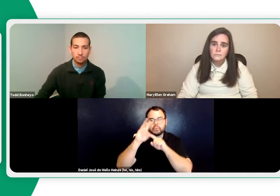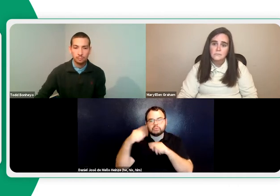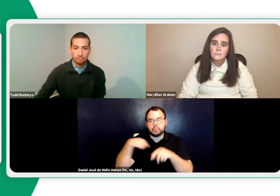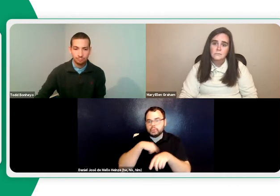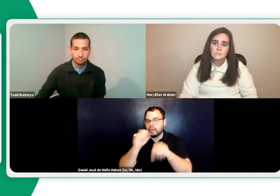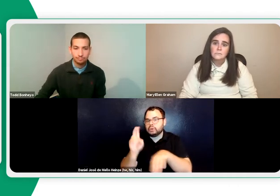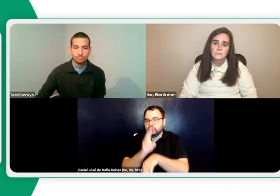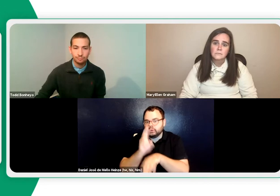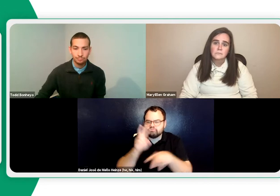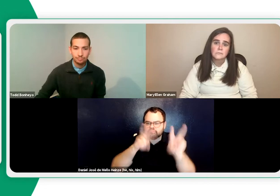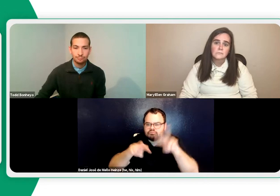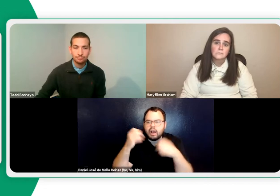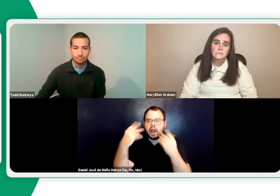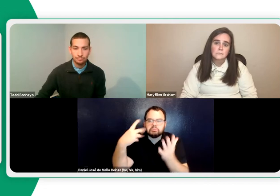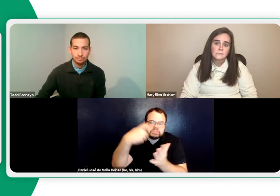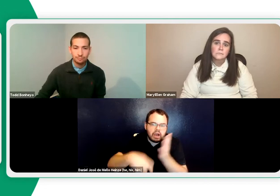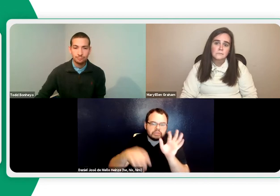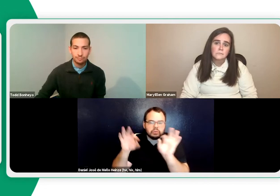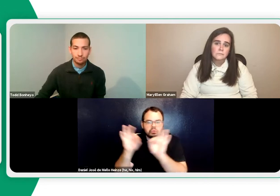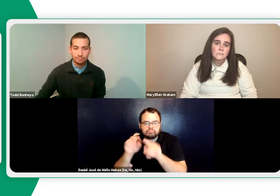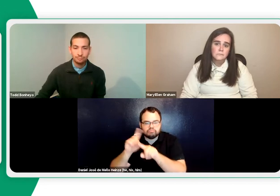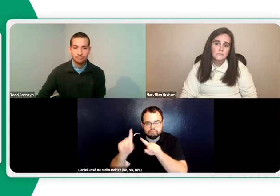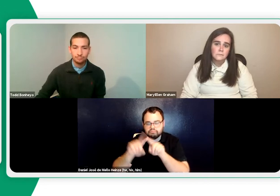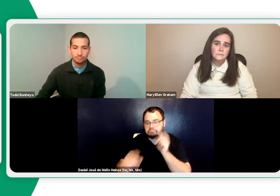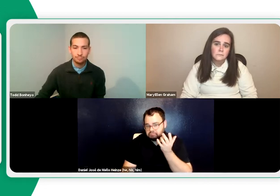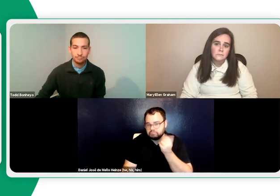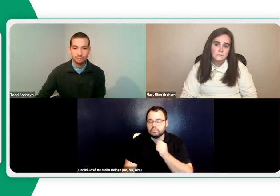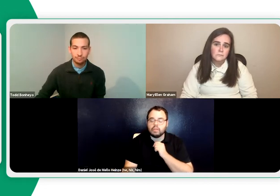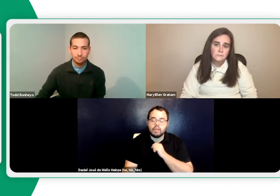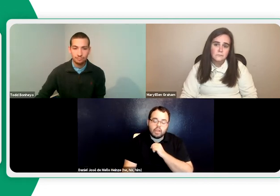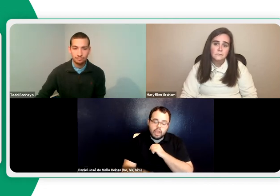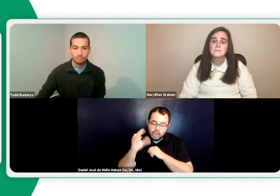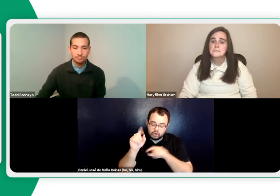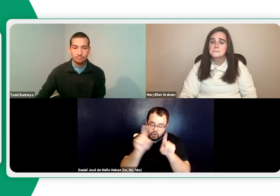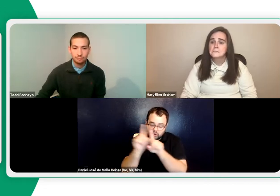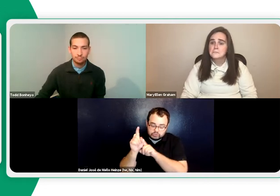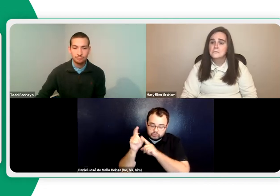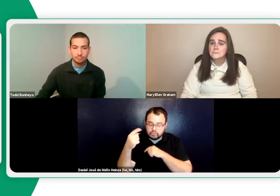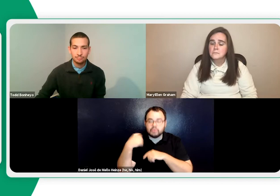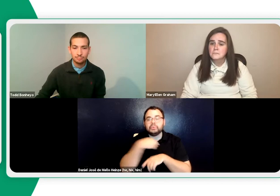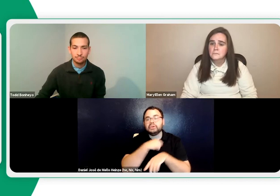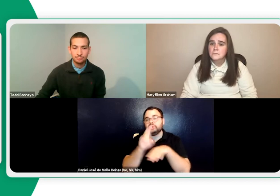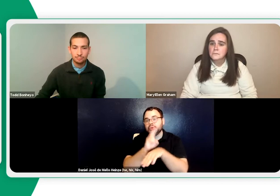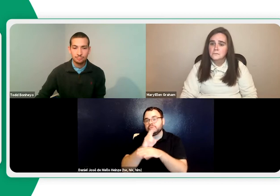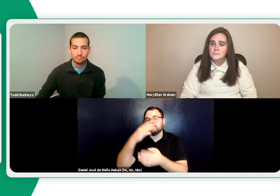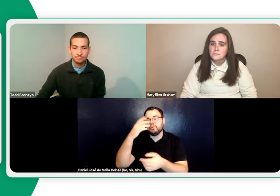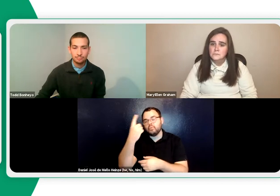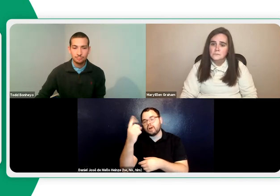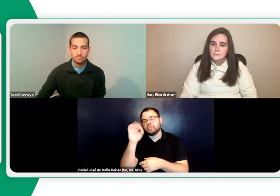improvement. There's a lot of websites that we use in class to look at how much things cost and so forth. And that website's called